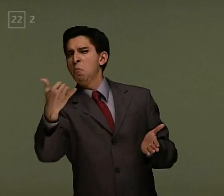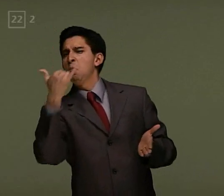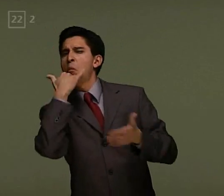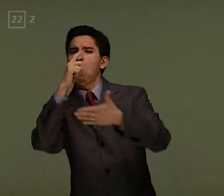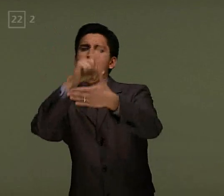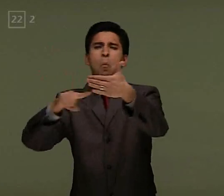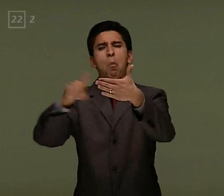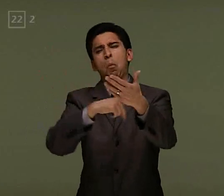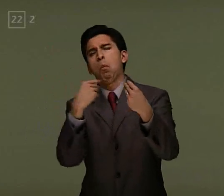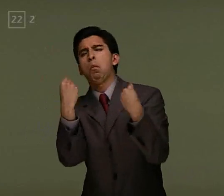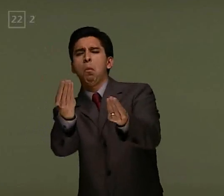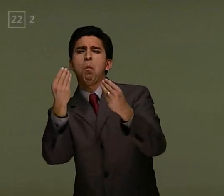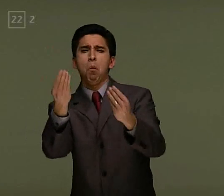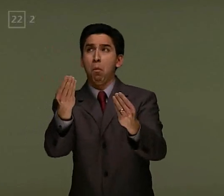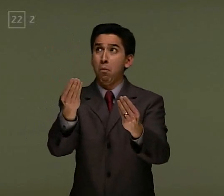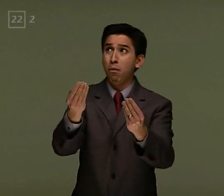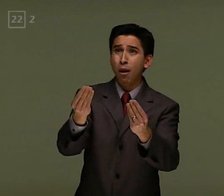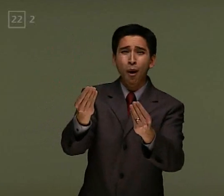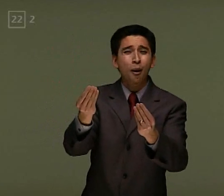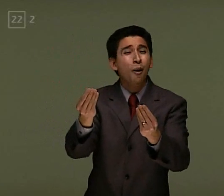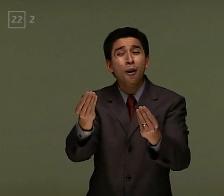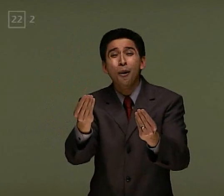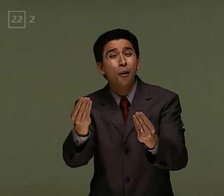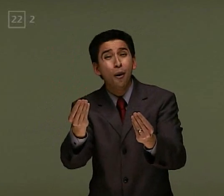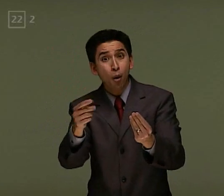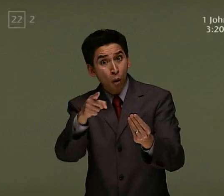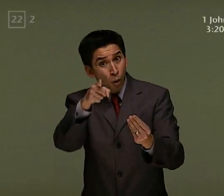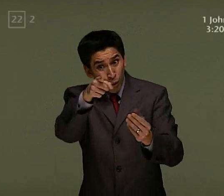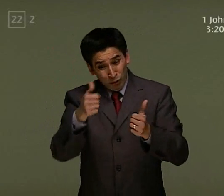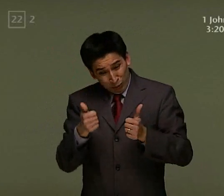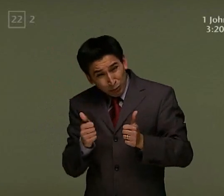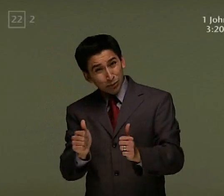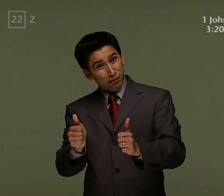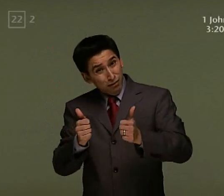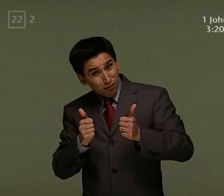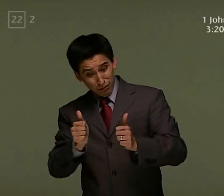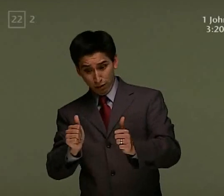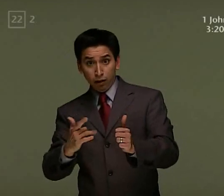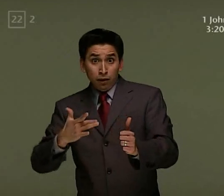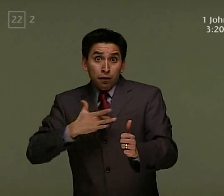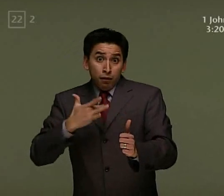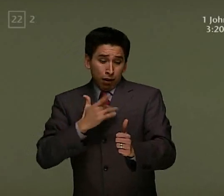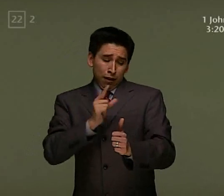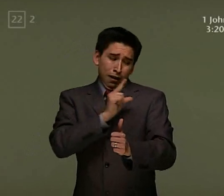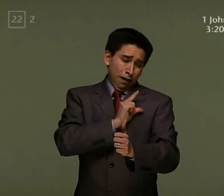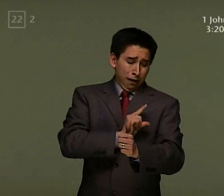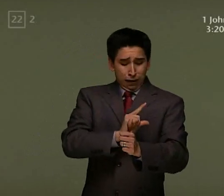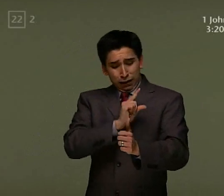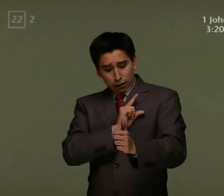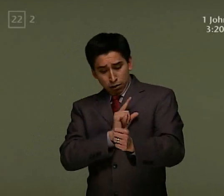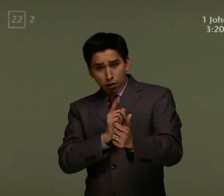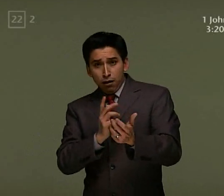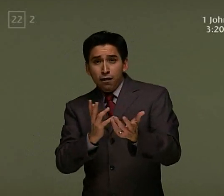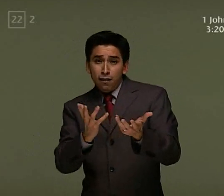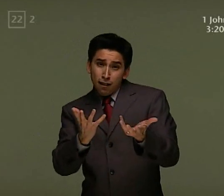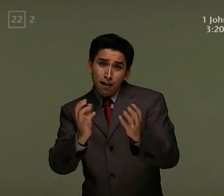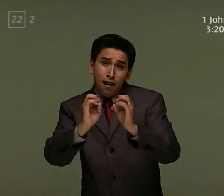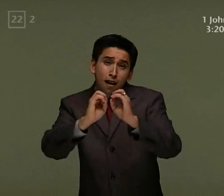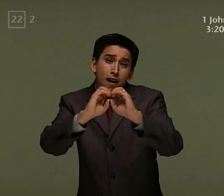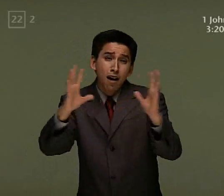wanted Like Osama Please bitch, you haters don't got no felonies Young bae's got flexed